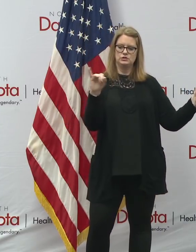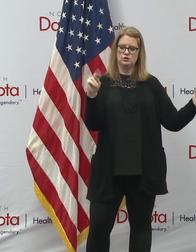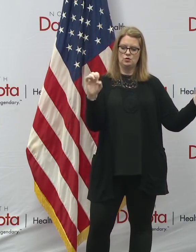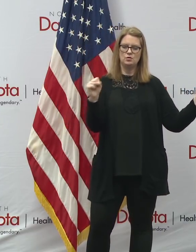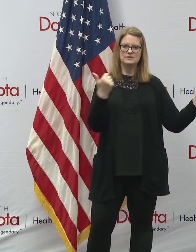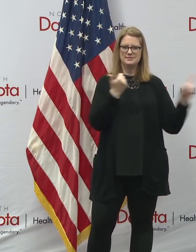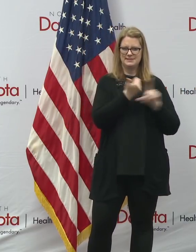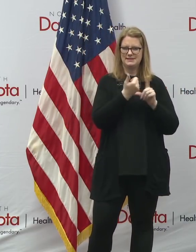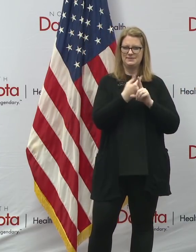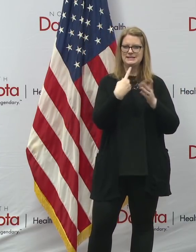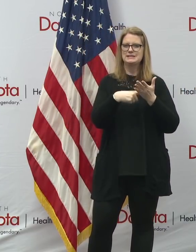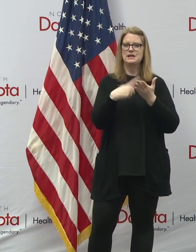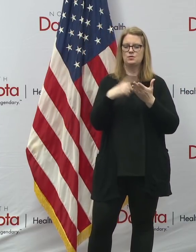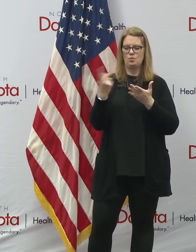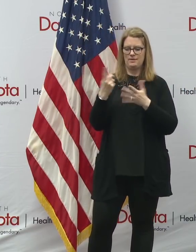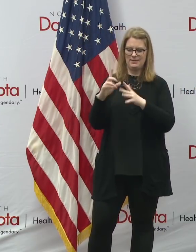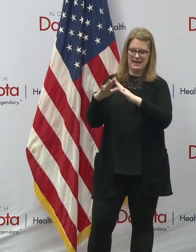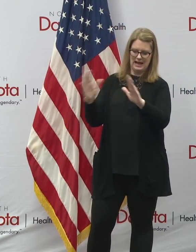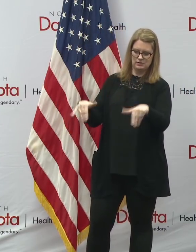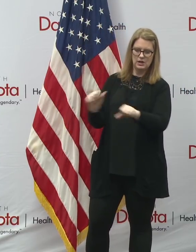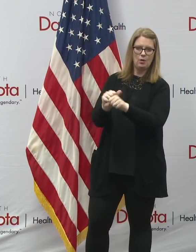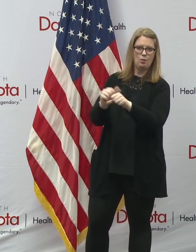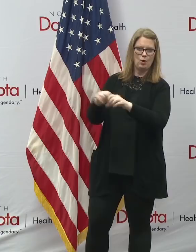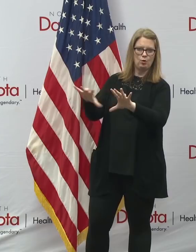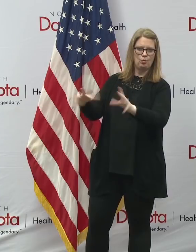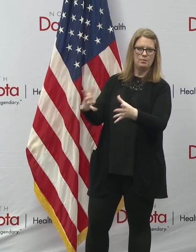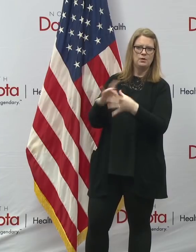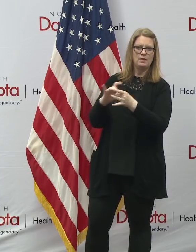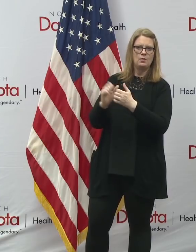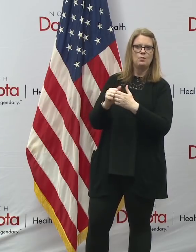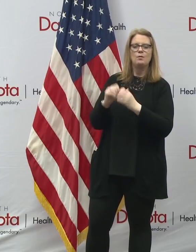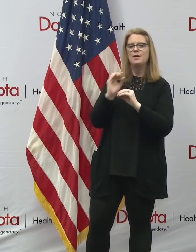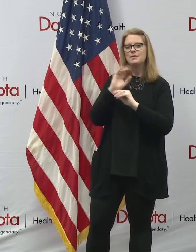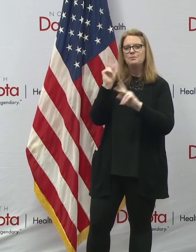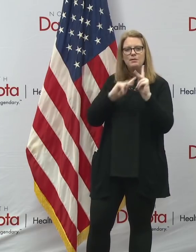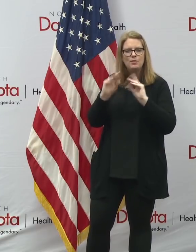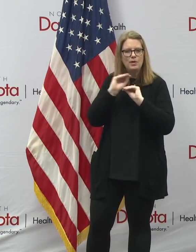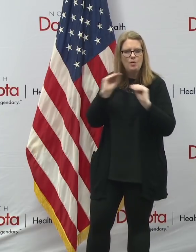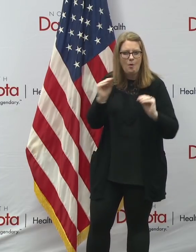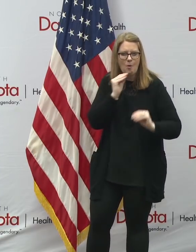components of the housing work group, which relates to homelessness. Chris.